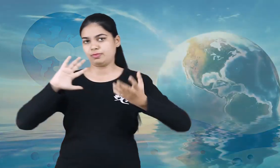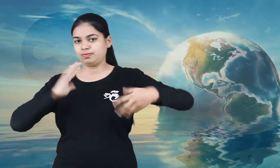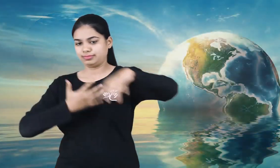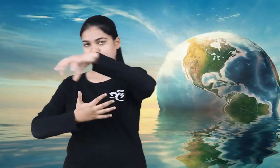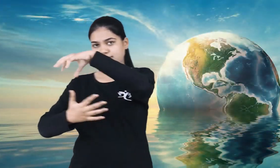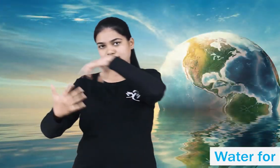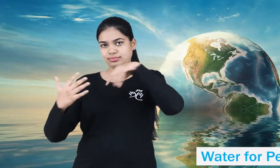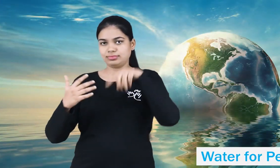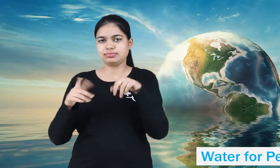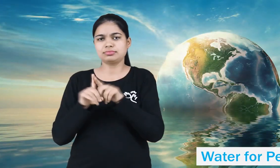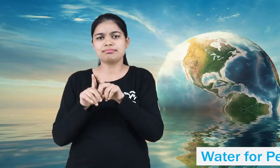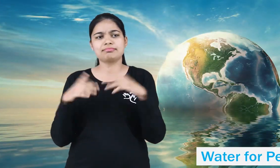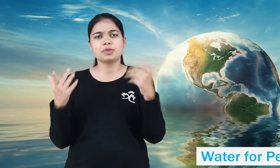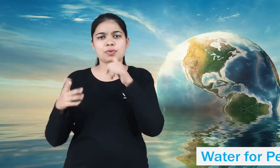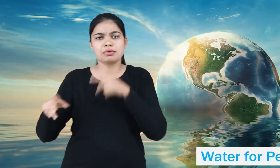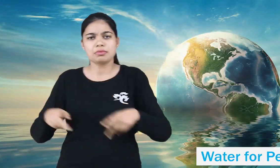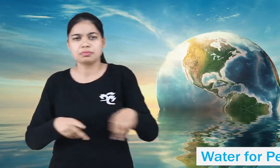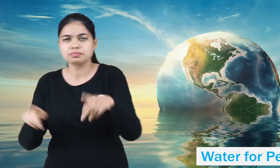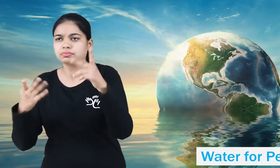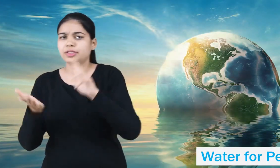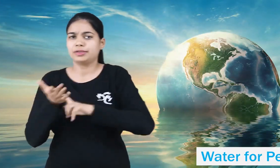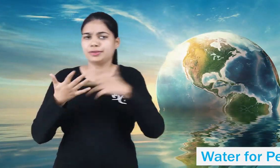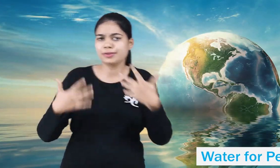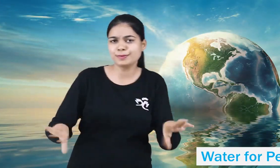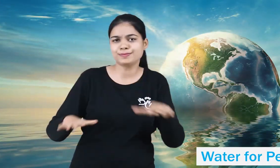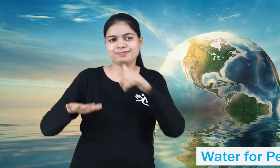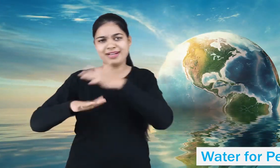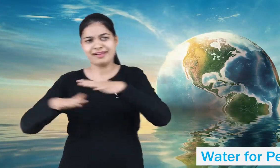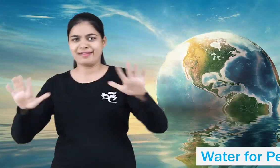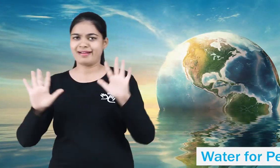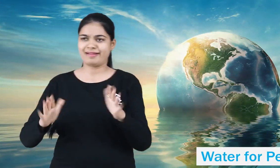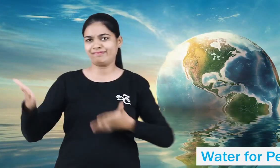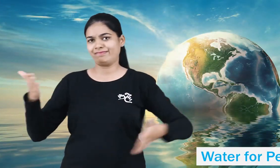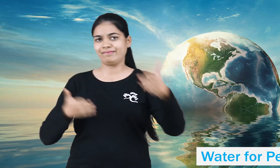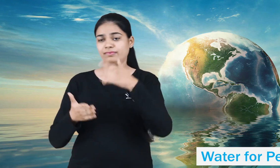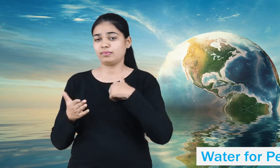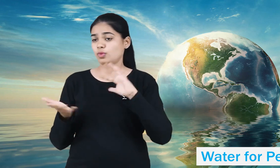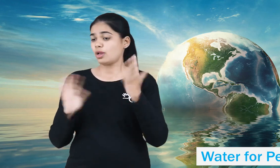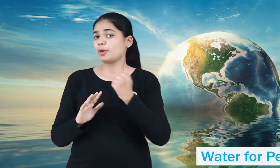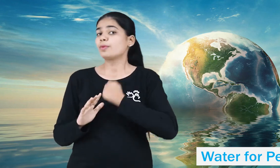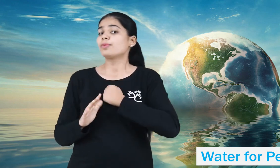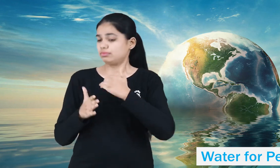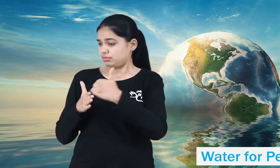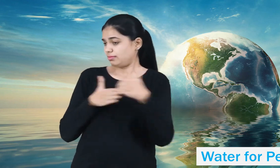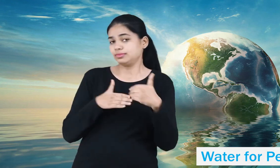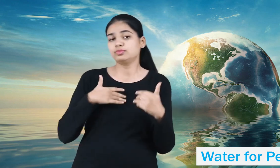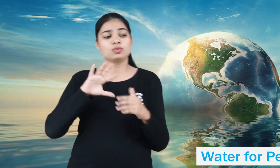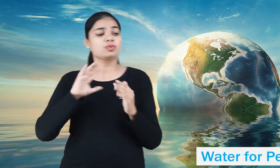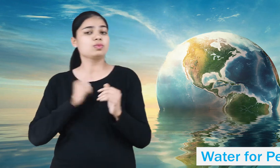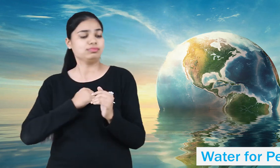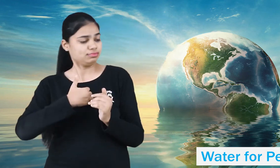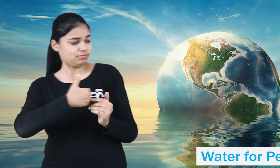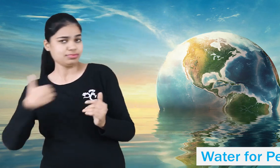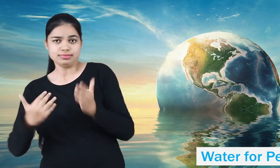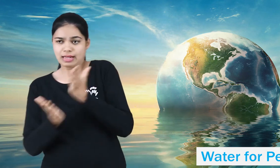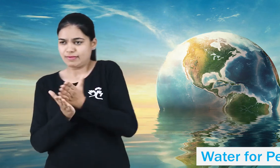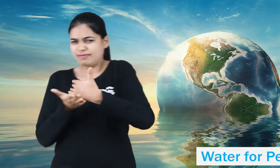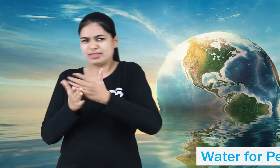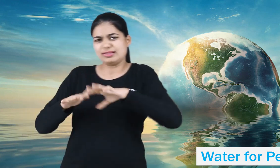now our countries have our own natural rivers, but there is an increased competition for water between countries and communities, making water,